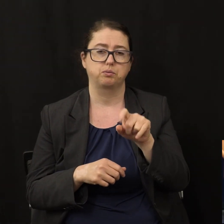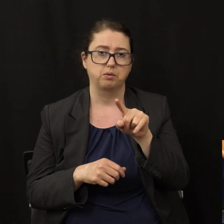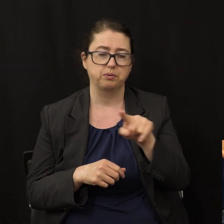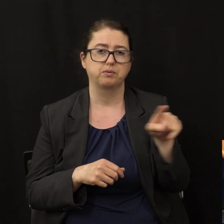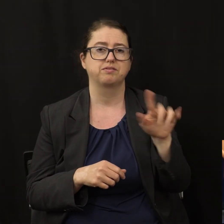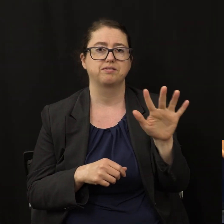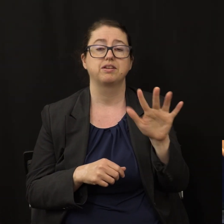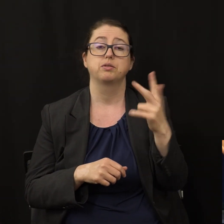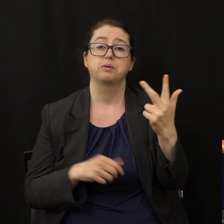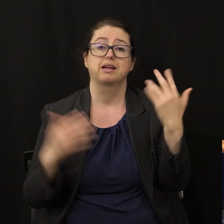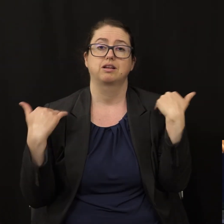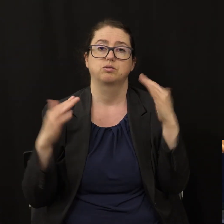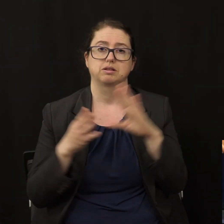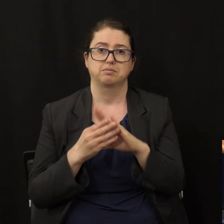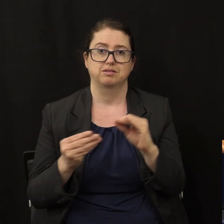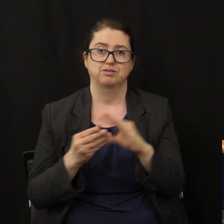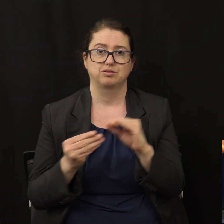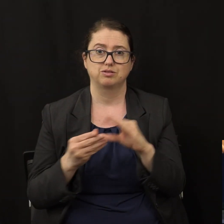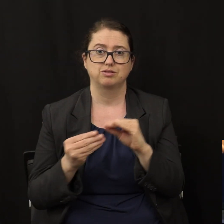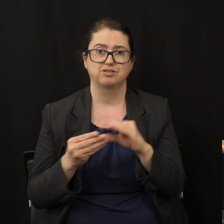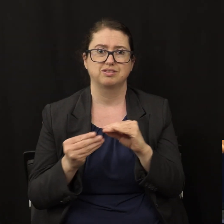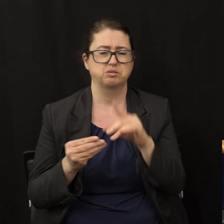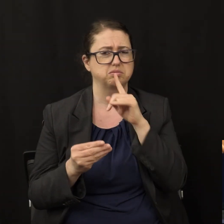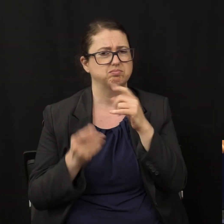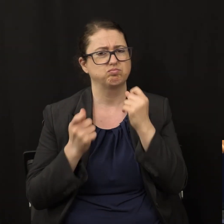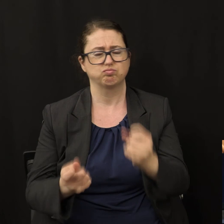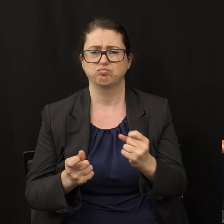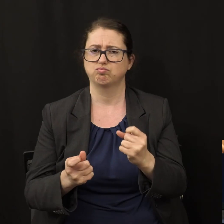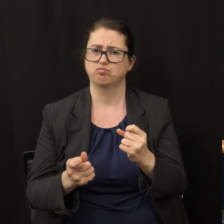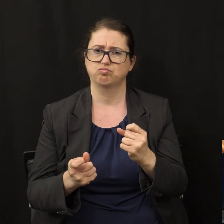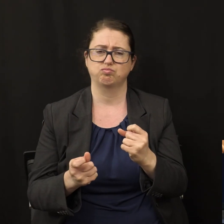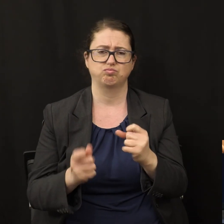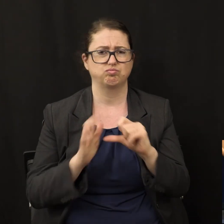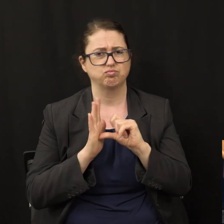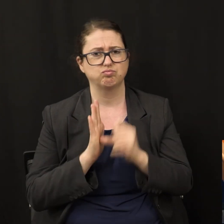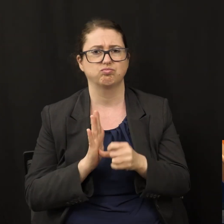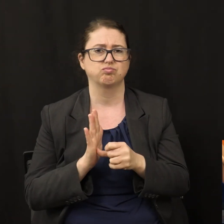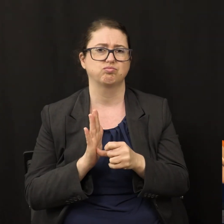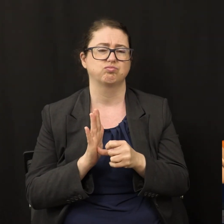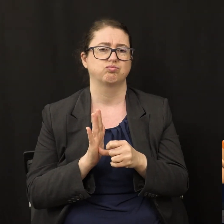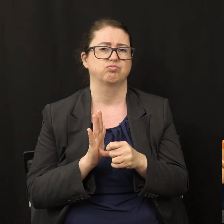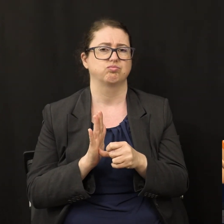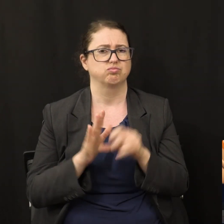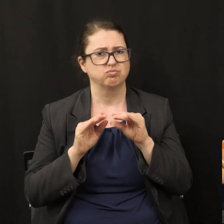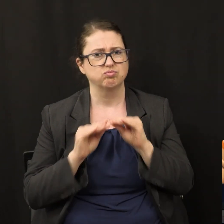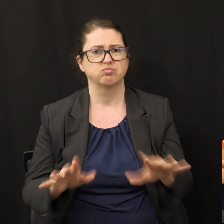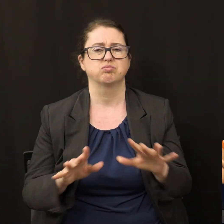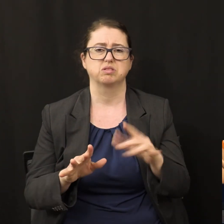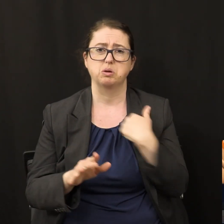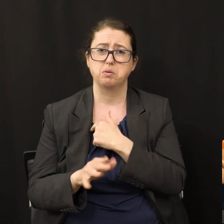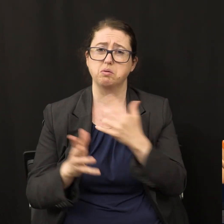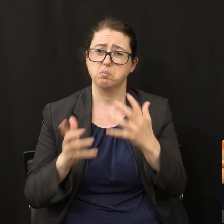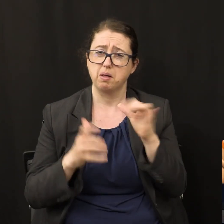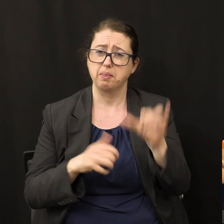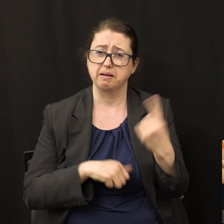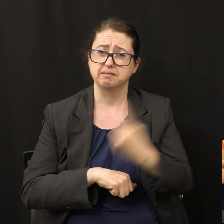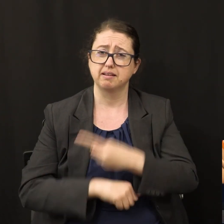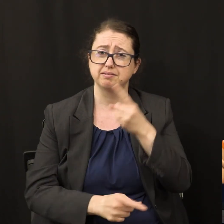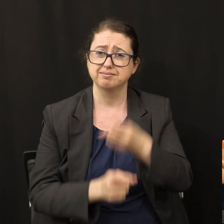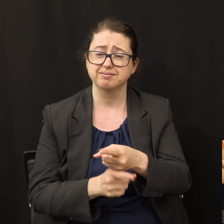message on steroids with booster cables are we longing for this day folks